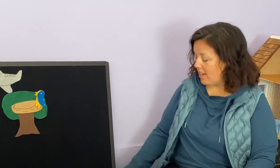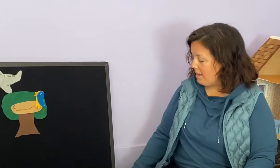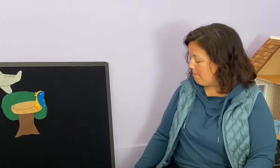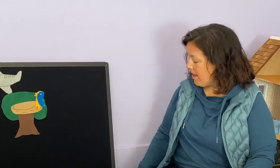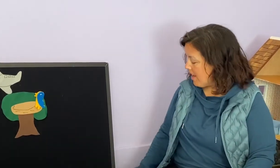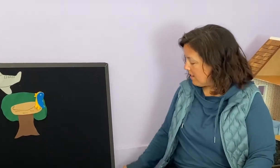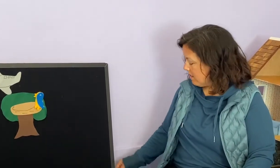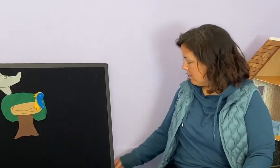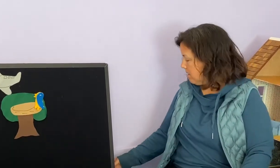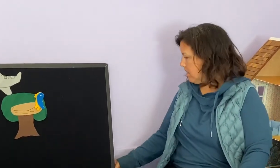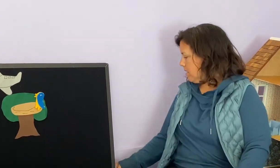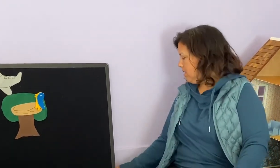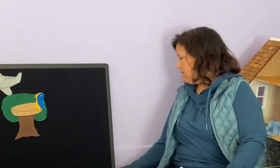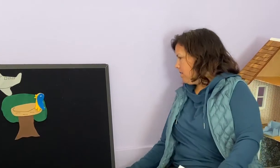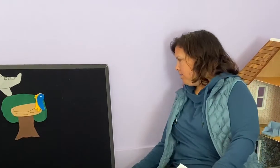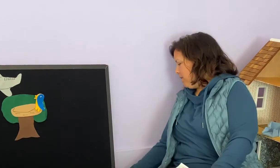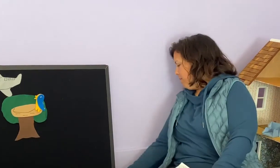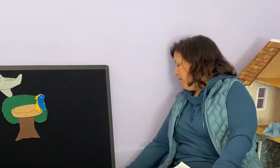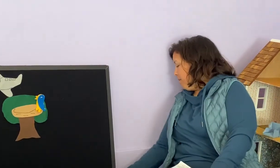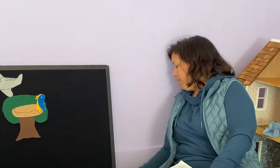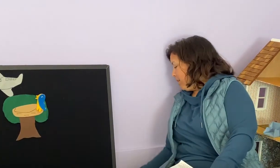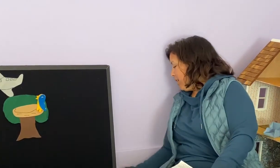came back? Where did mother bird go?